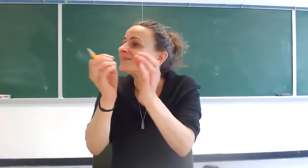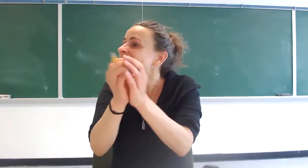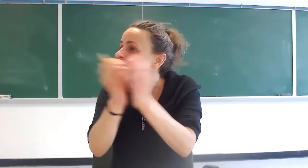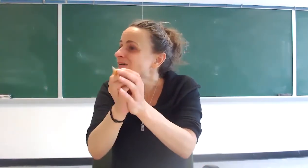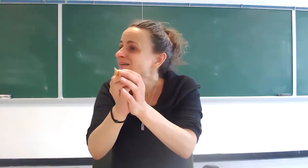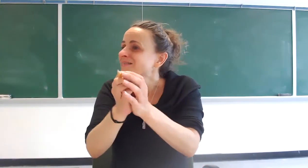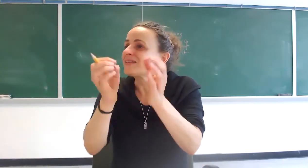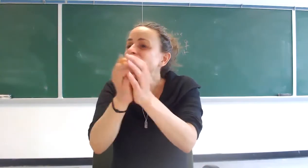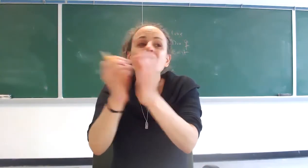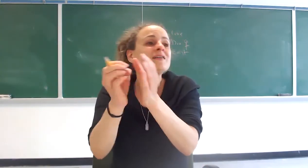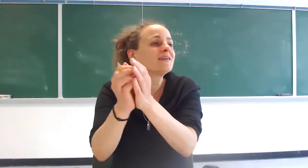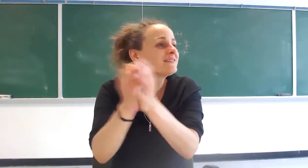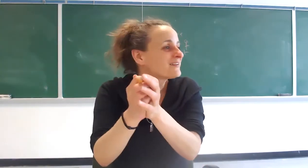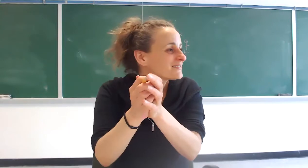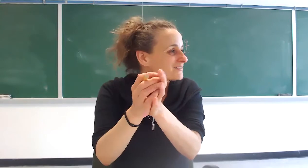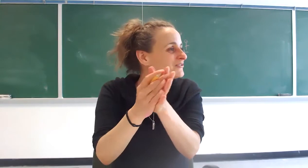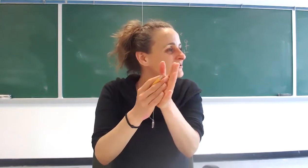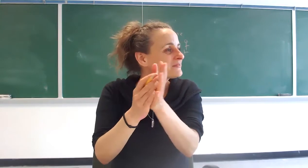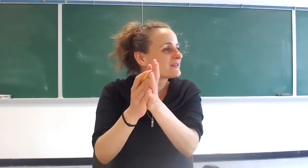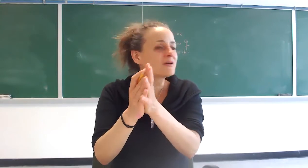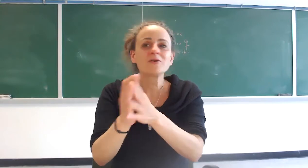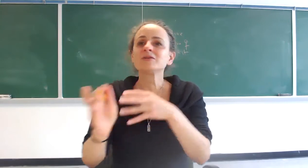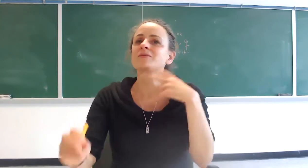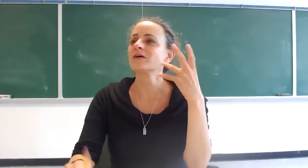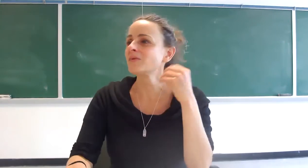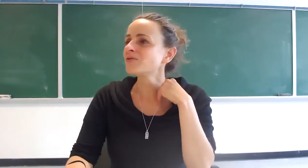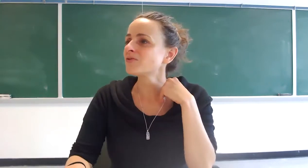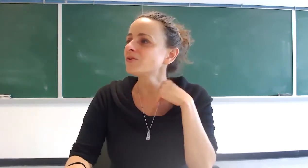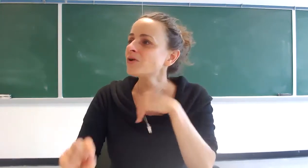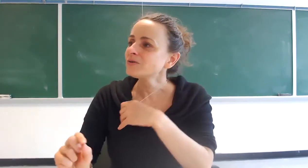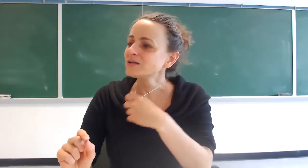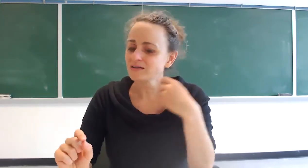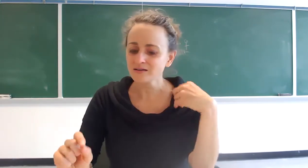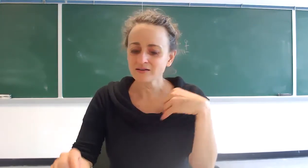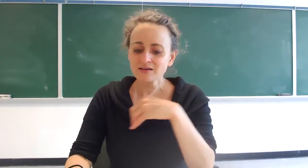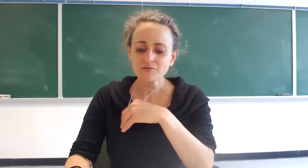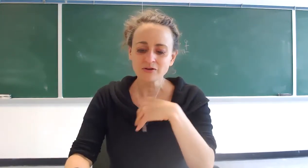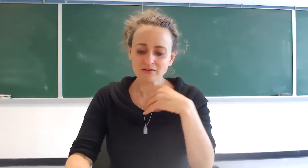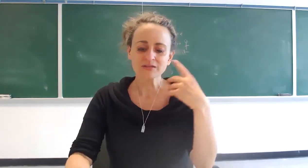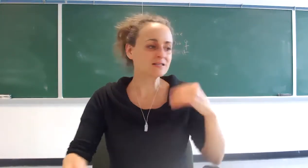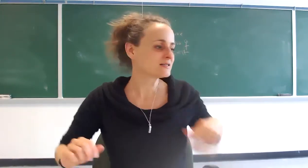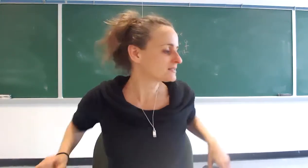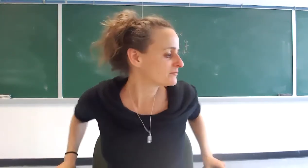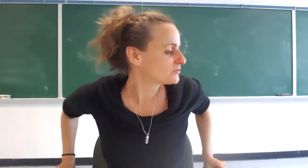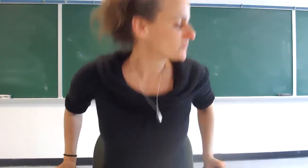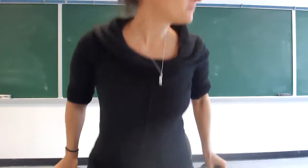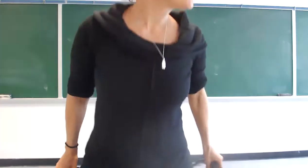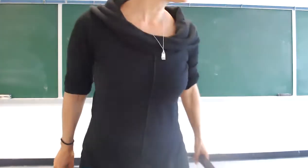separate that no one can touch you see what i'm saying by holy i remember the word holy in the in the hebrew i think we did this let me use my pink chalk